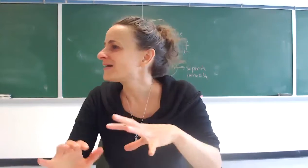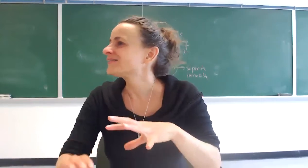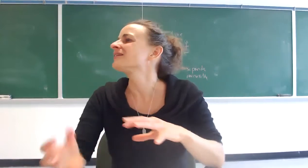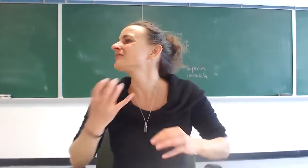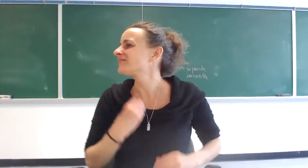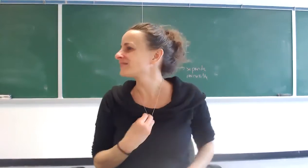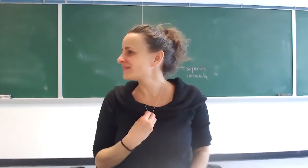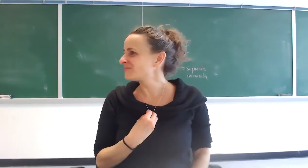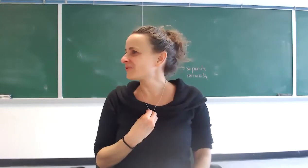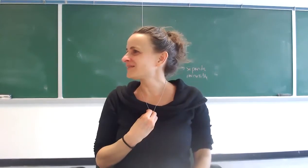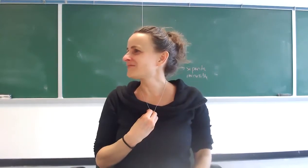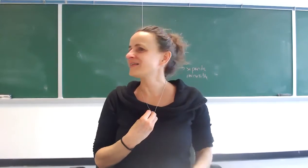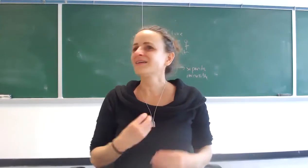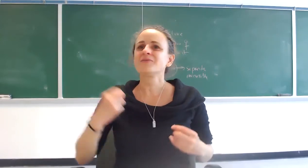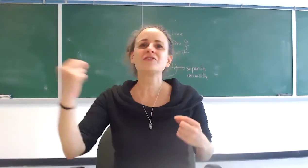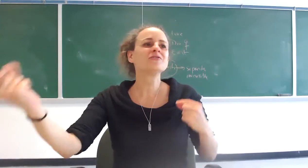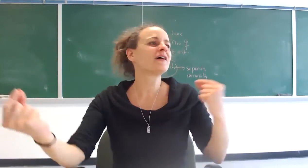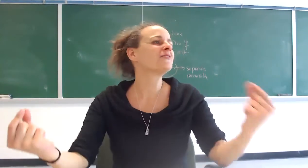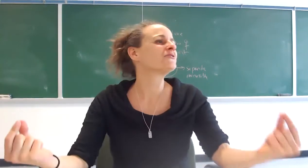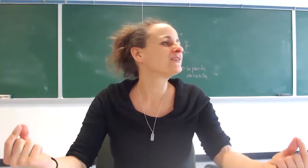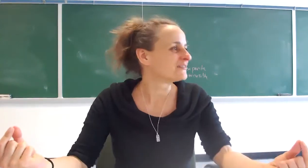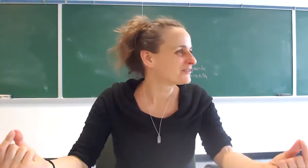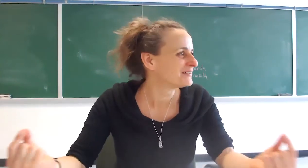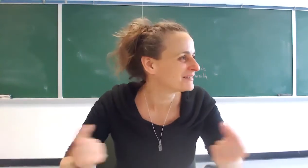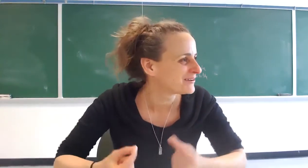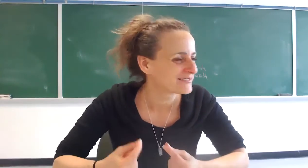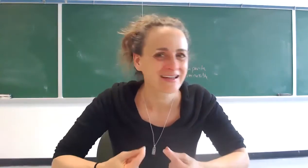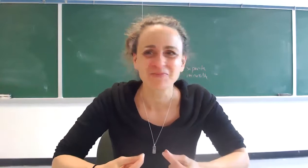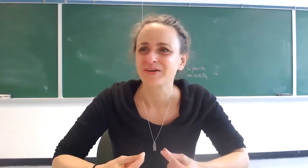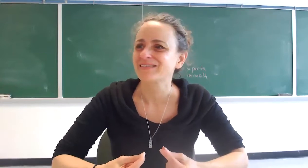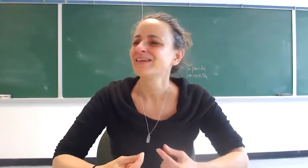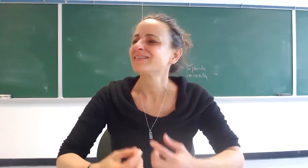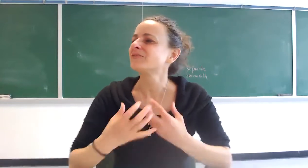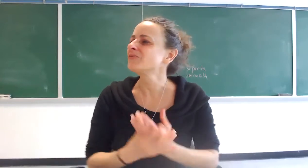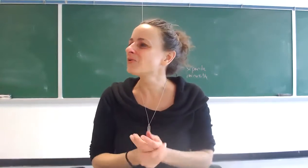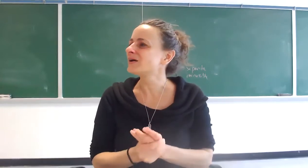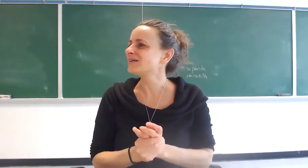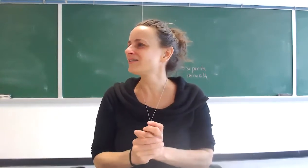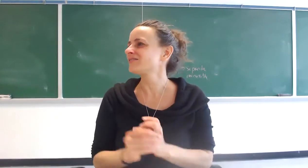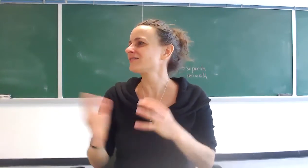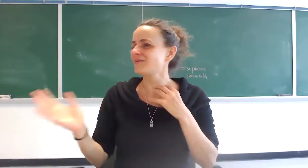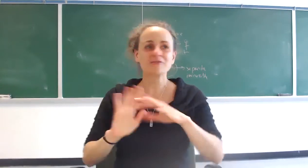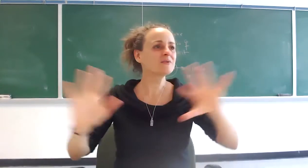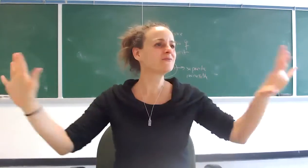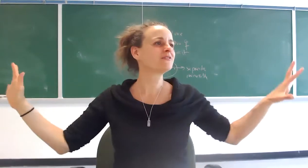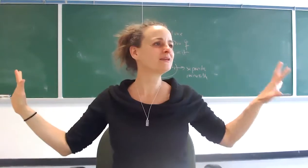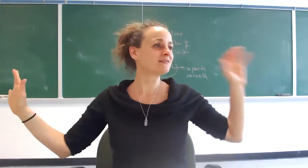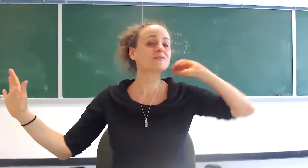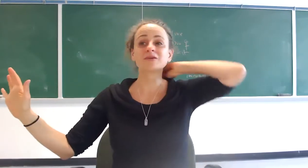there is still that point right whether you die or you live there is that point that no one can touch um everybody with me this is really